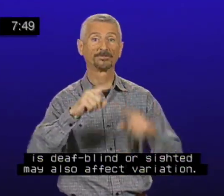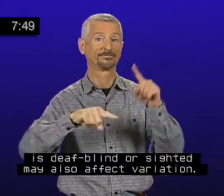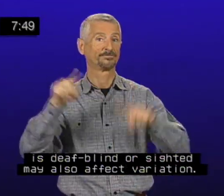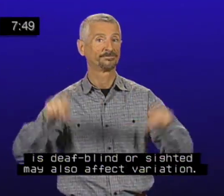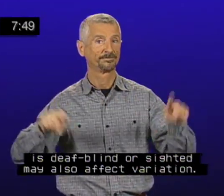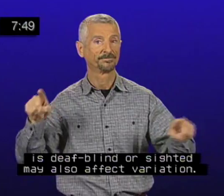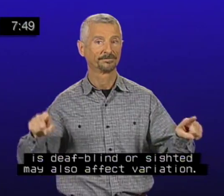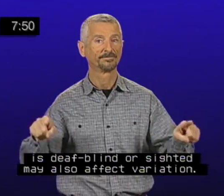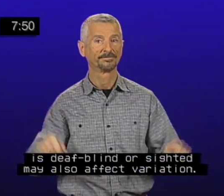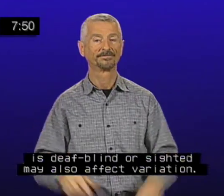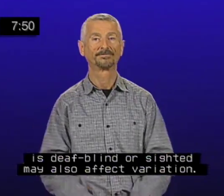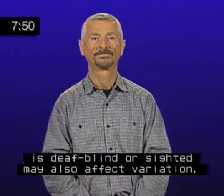may also affect variation.